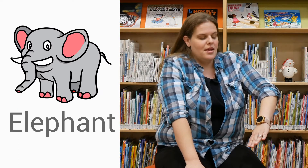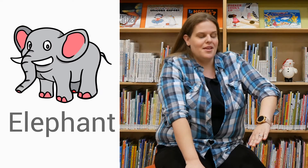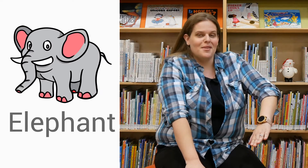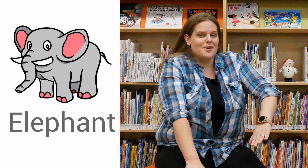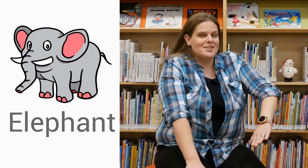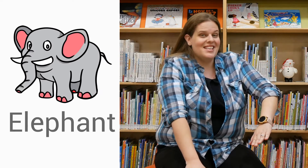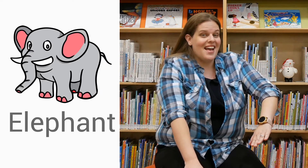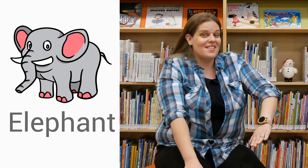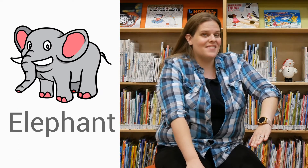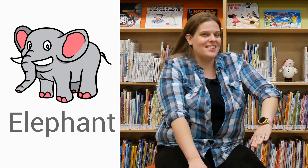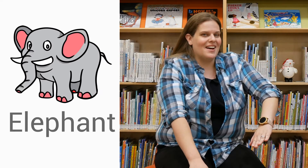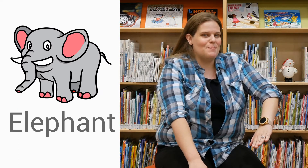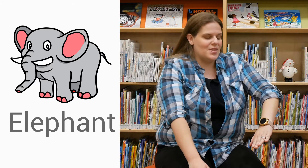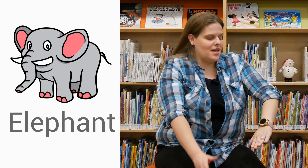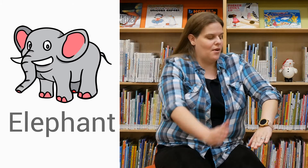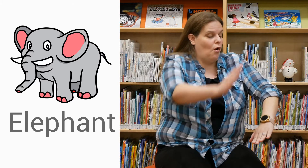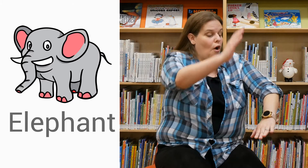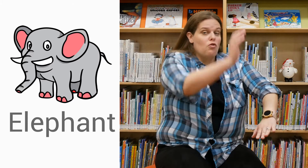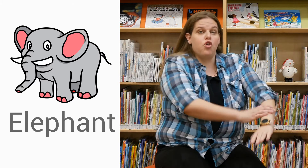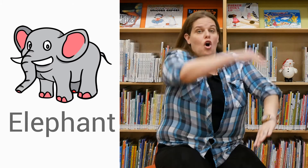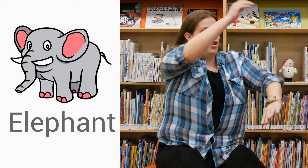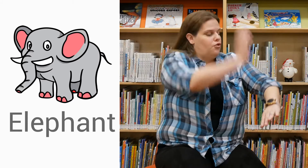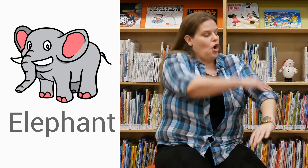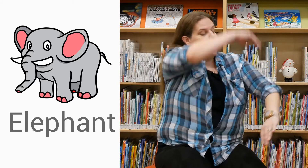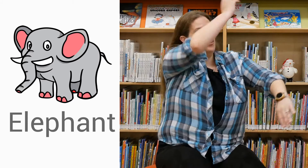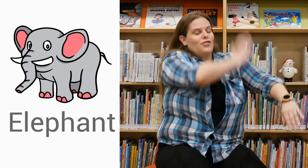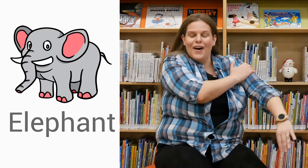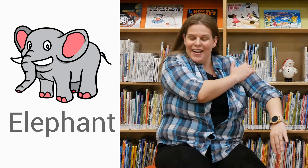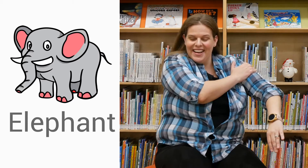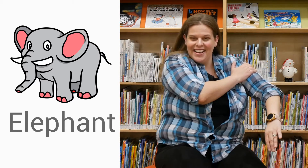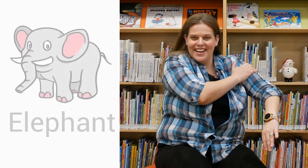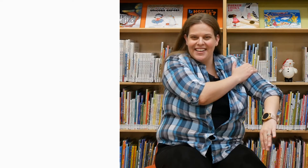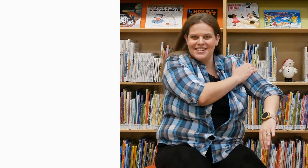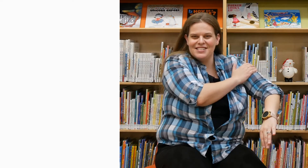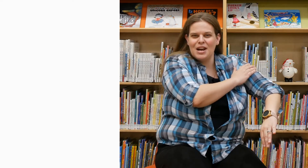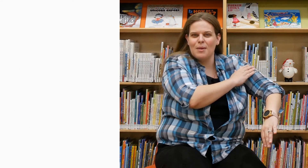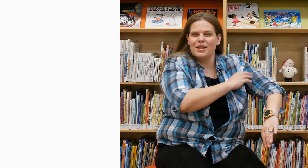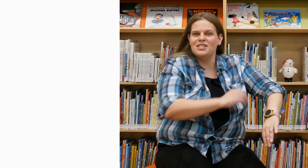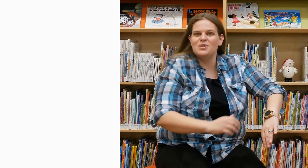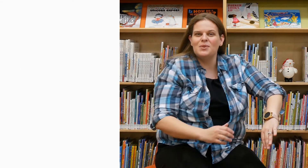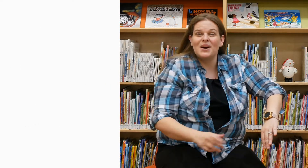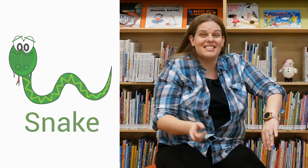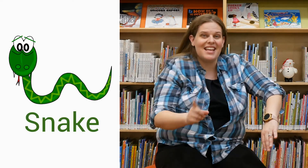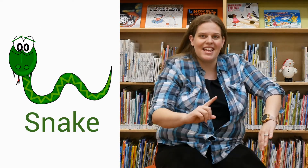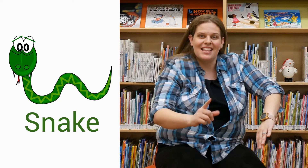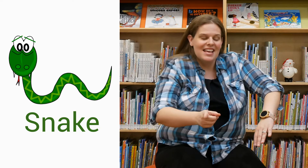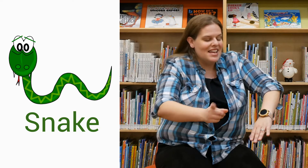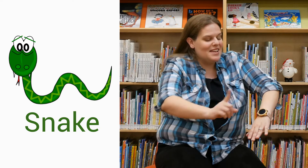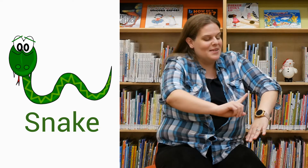Here goes the elephant up the hill. Good, good, good. Good job. Let's do a snake. Here